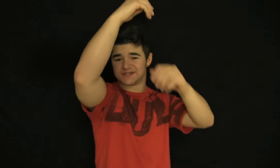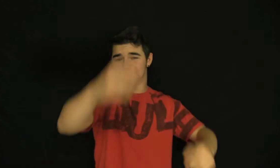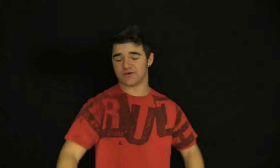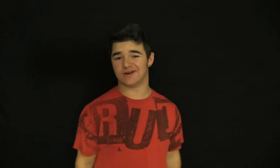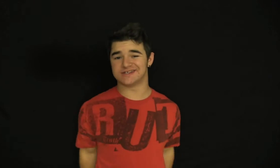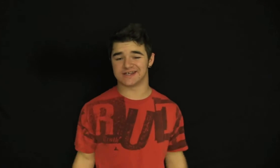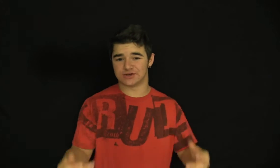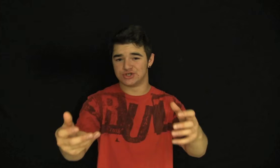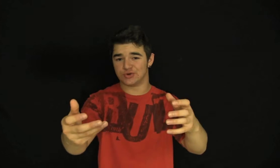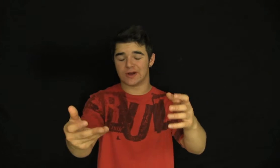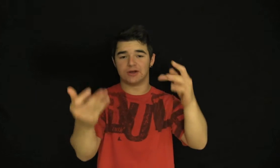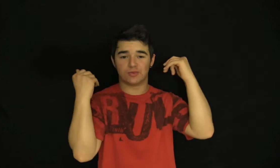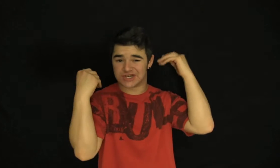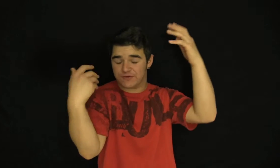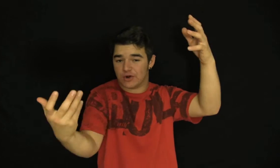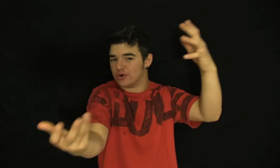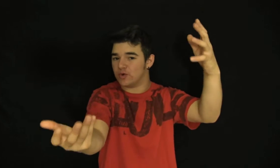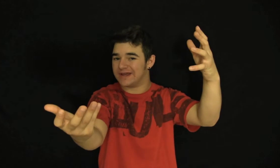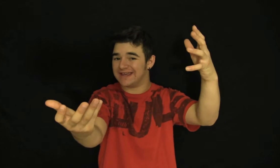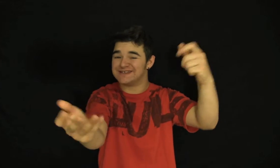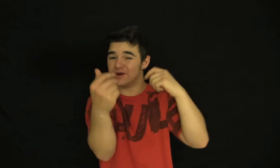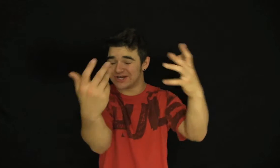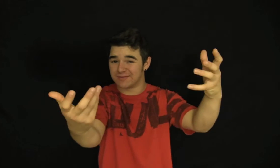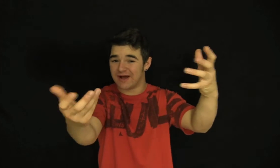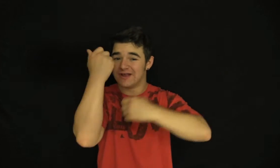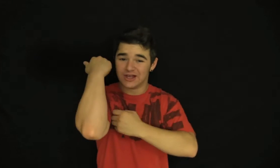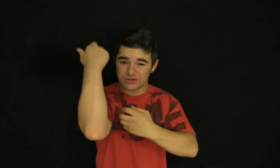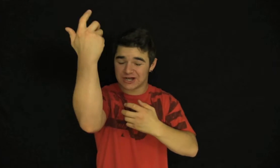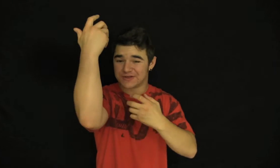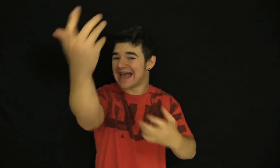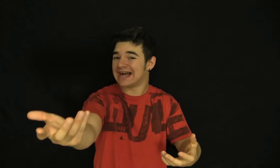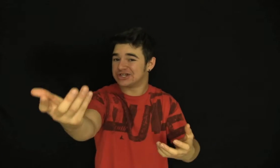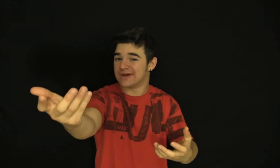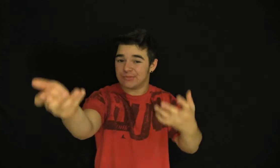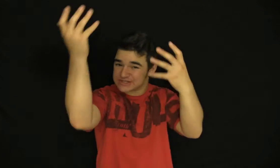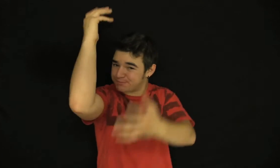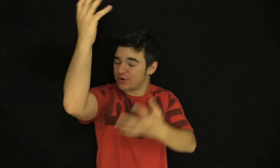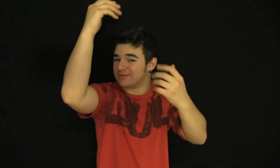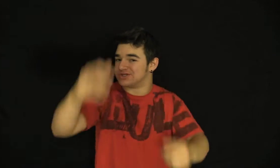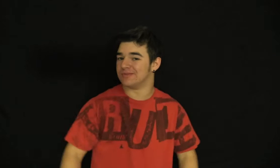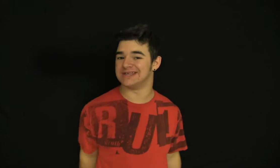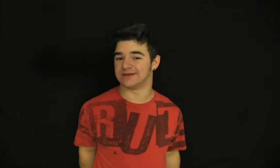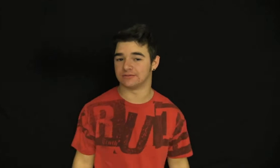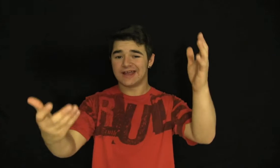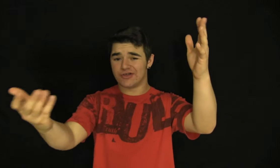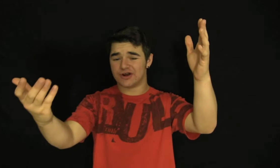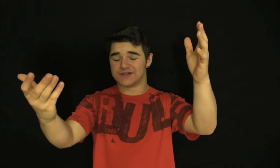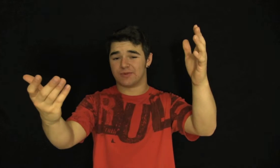consists of artists like Sergio Acrello, which if you don't know who he is, go check him out. Go check out the Action Bible, it's pretty much amazing. And other artists that are